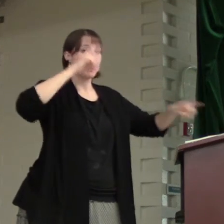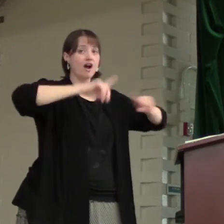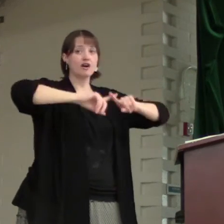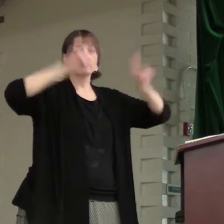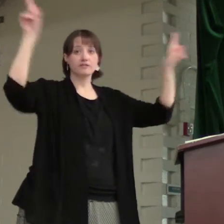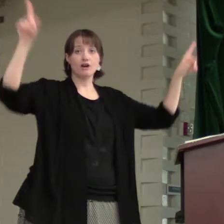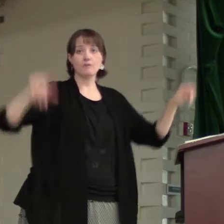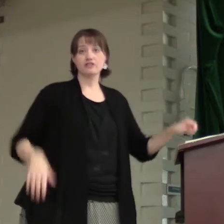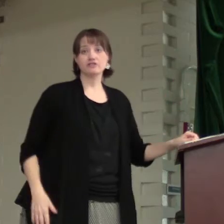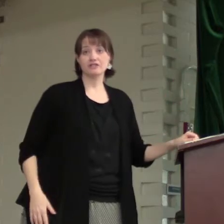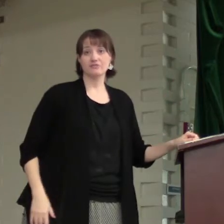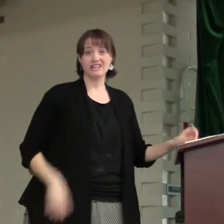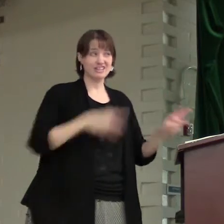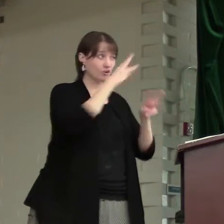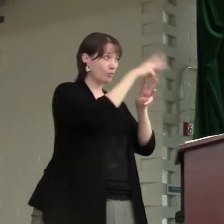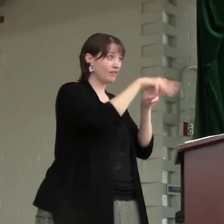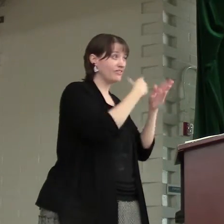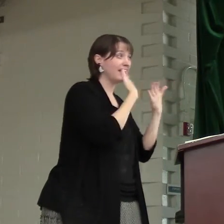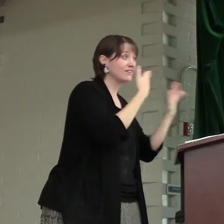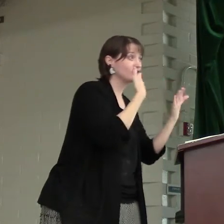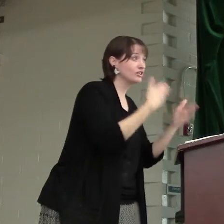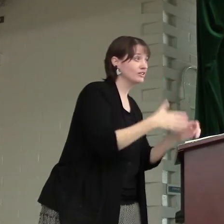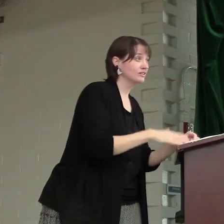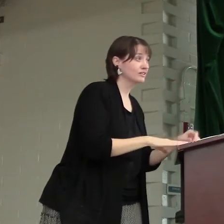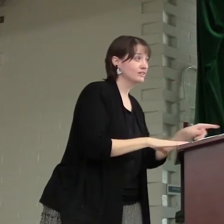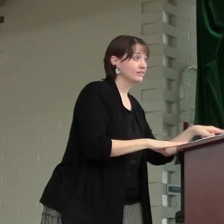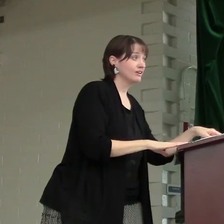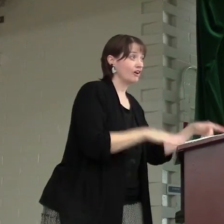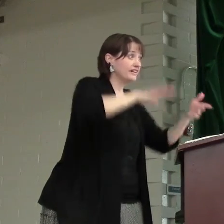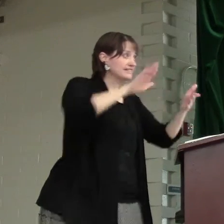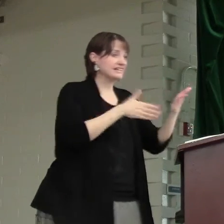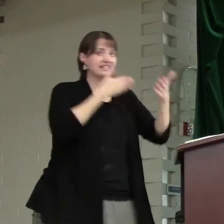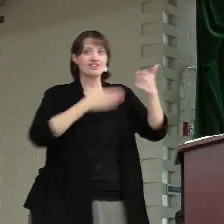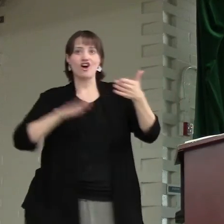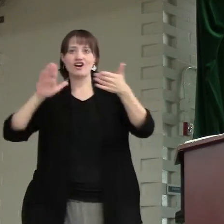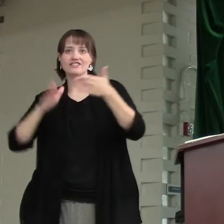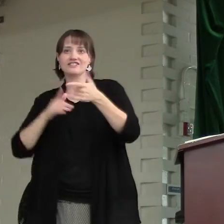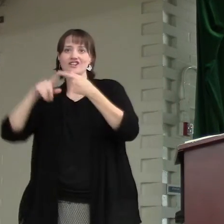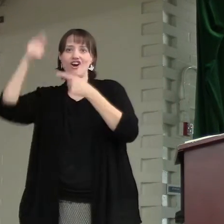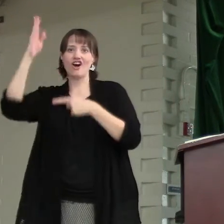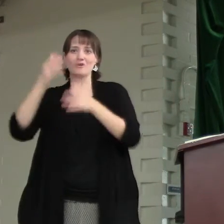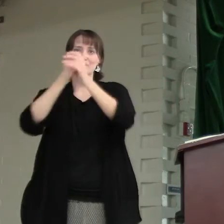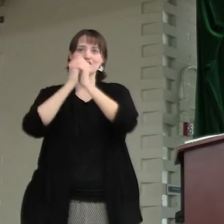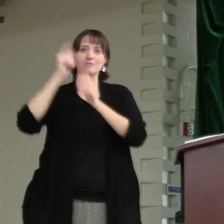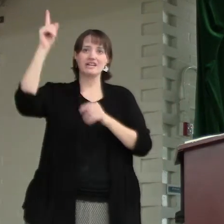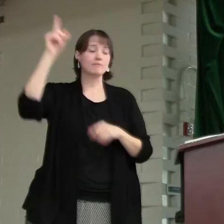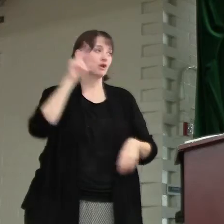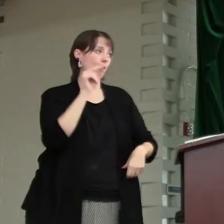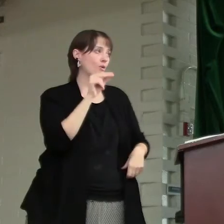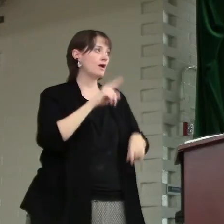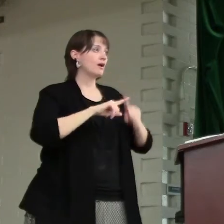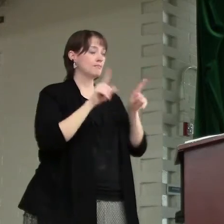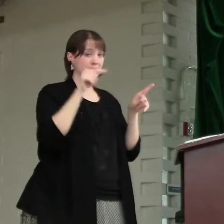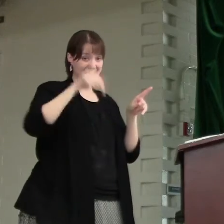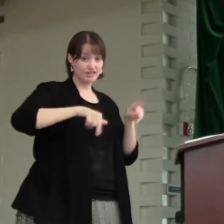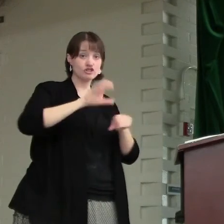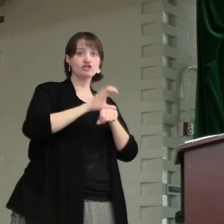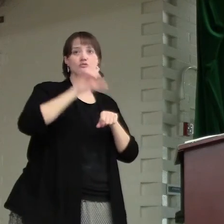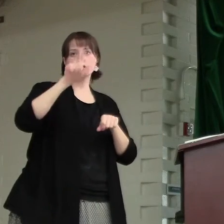our minds are different. Is the world thankful? Are they singing songs to God and worshiping Him? No. But in the church, we